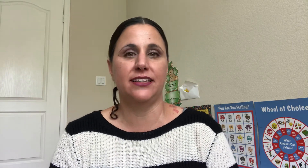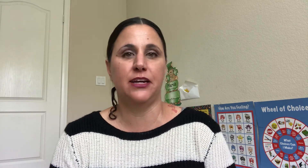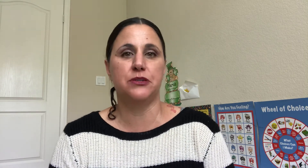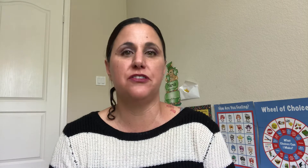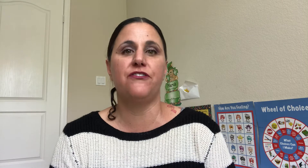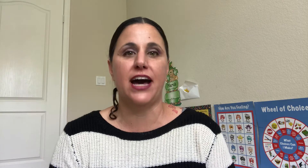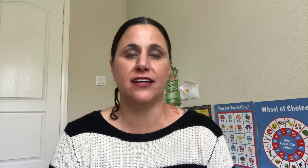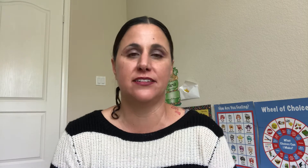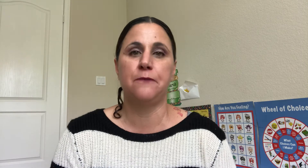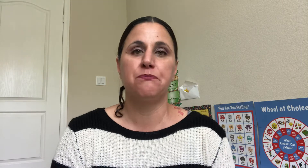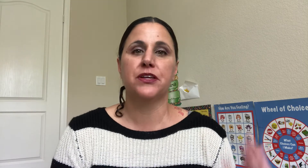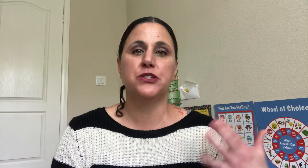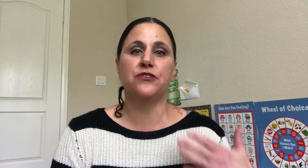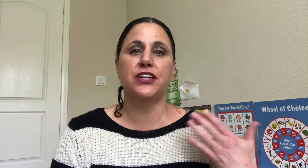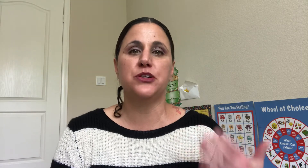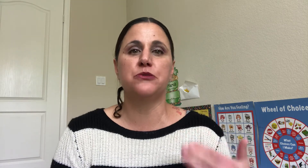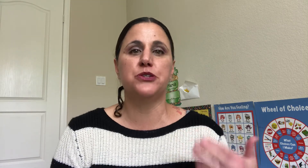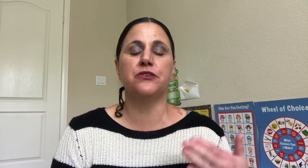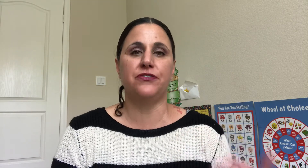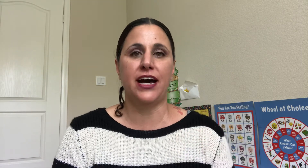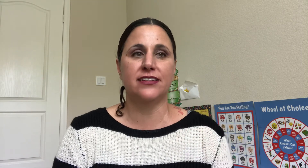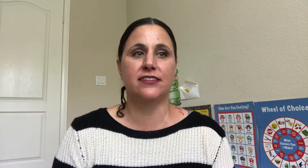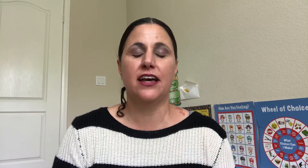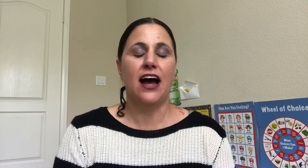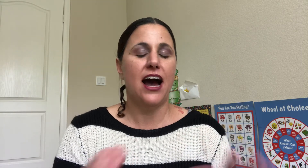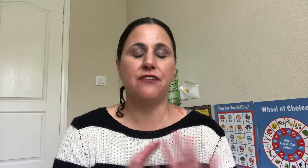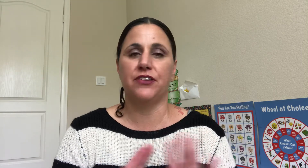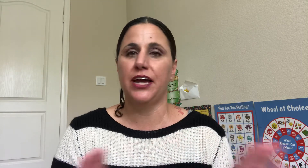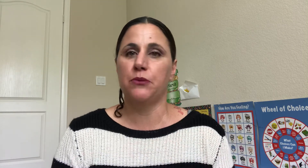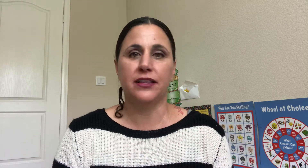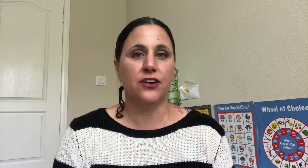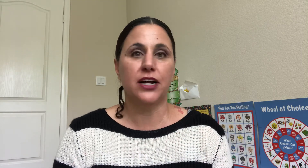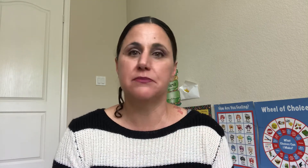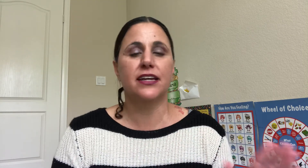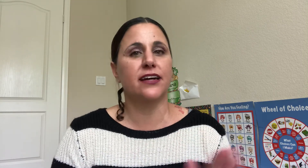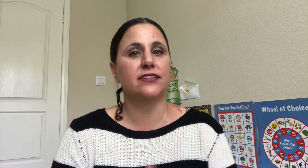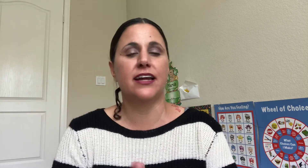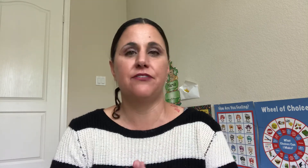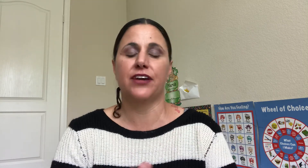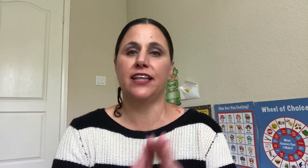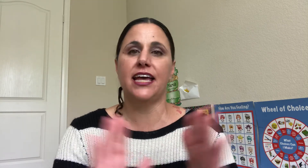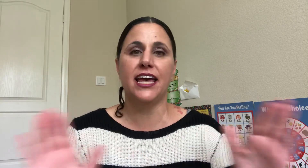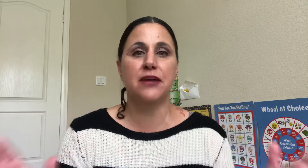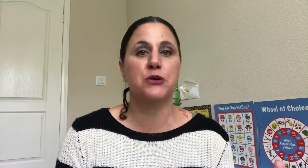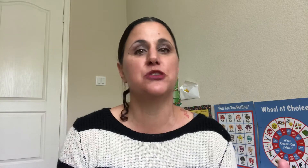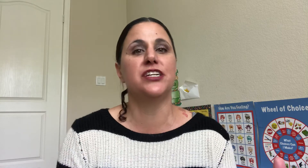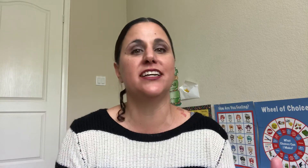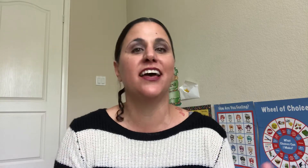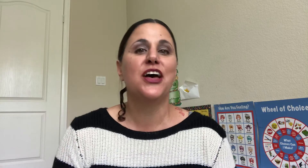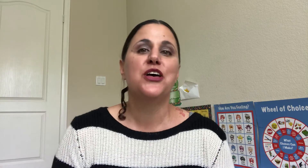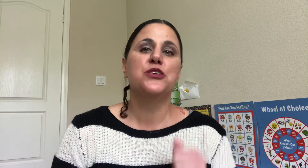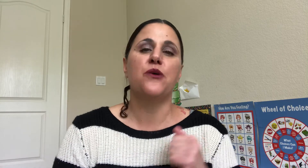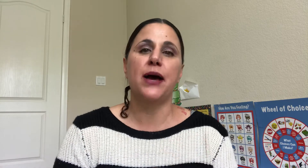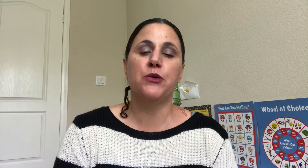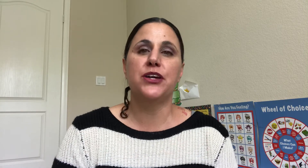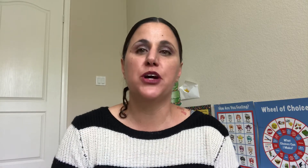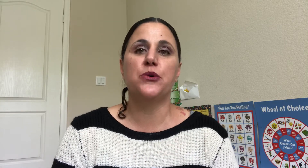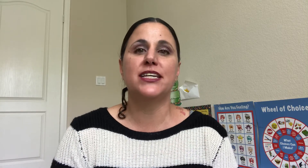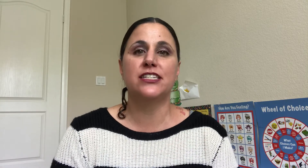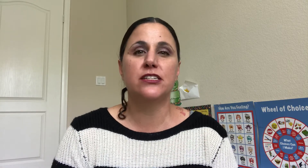language fast. So if I don't do it fast, I forget what letter comes next and I forget the hand motion. So I'm going to go as